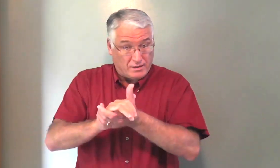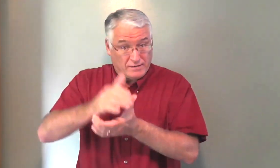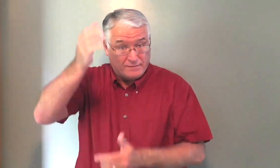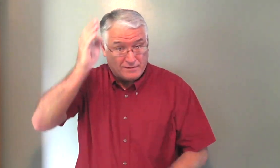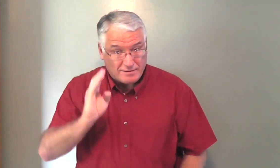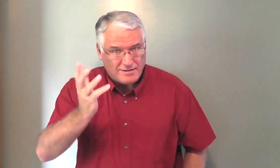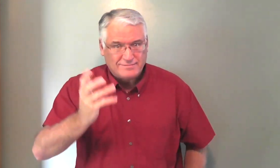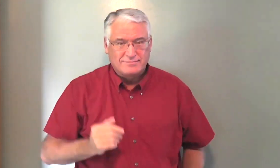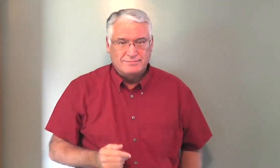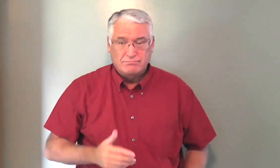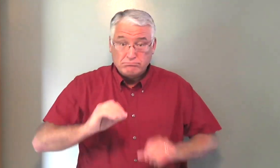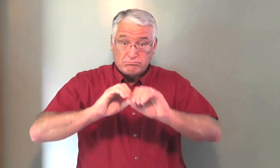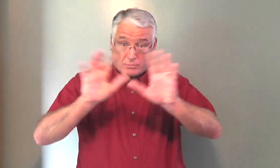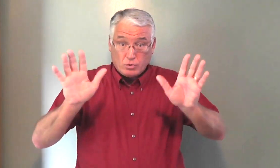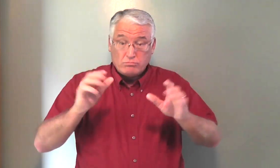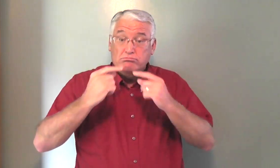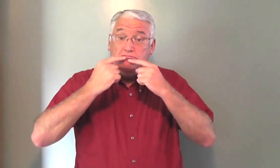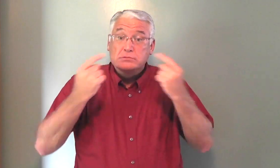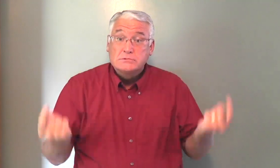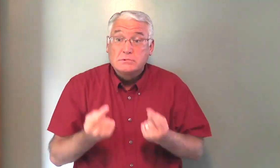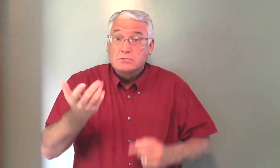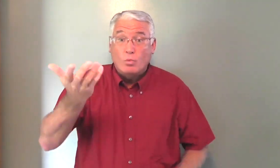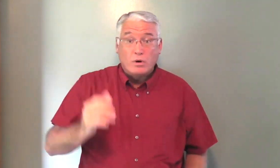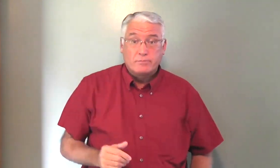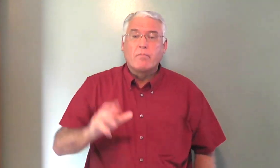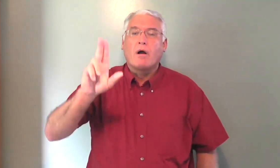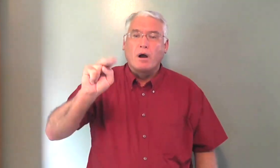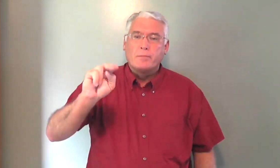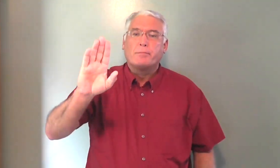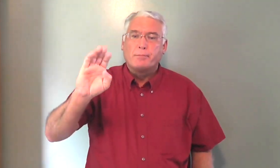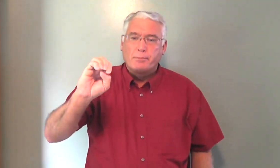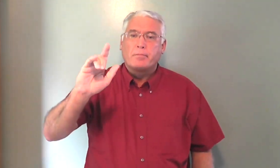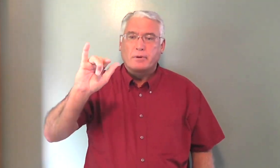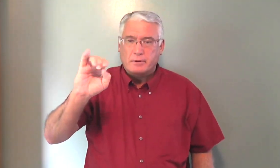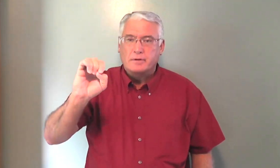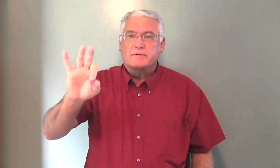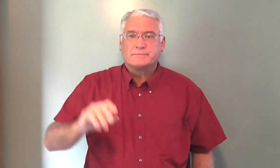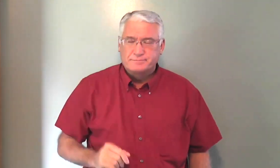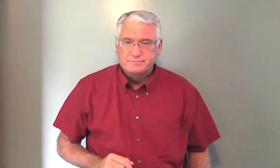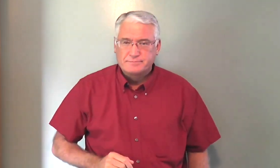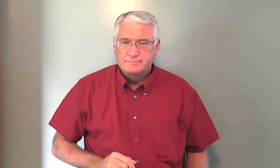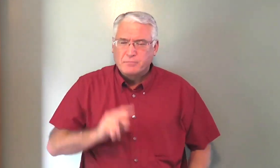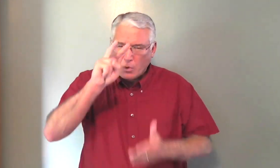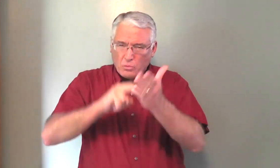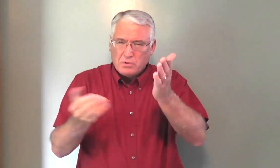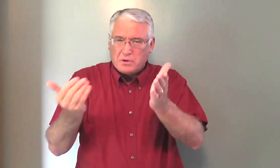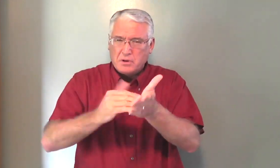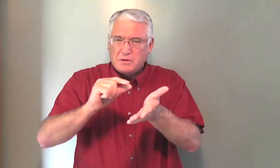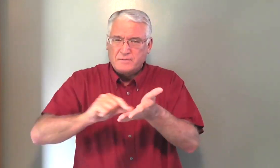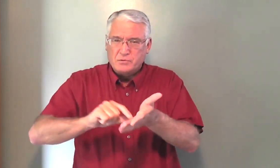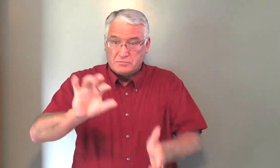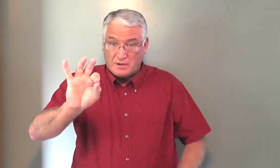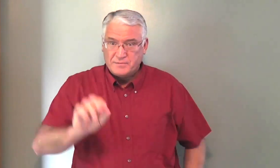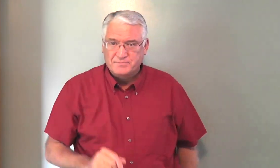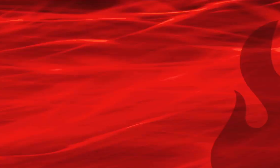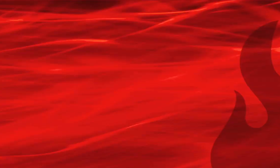We do not believe God. It's clear that sin is unbelief. Let's read verse 9 again.